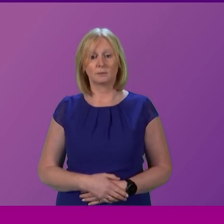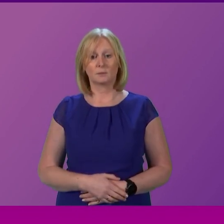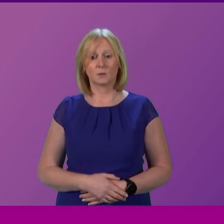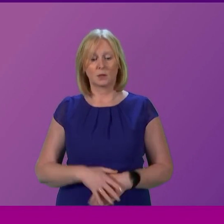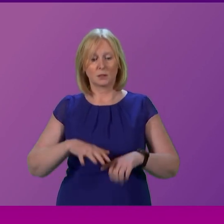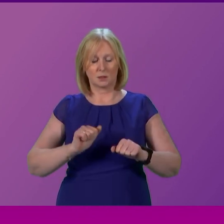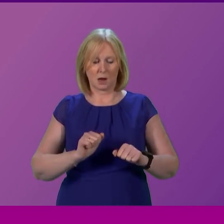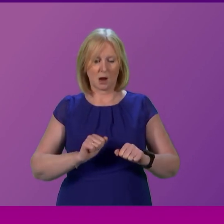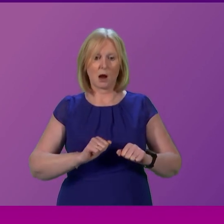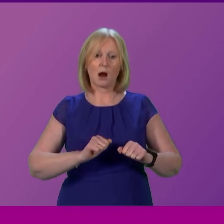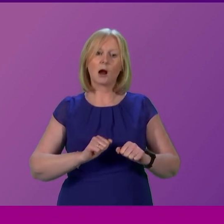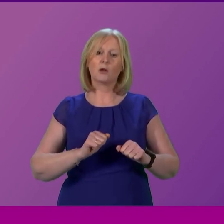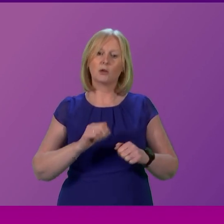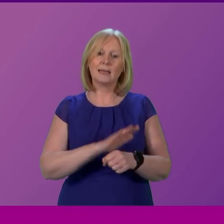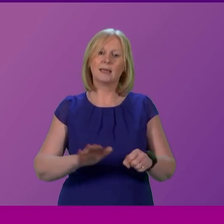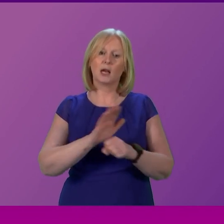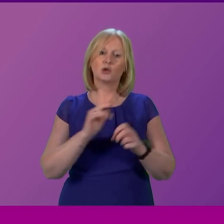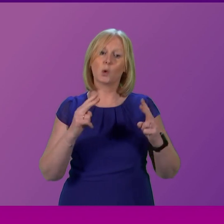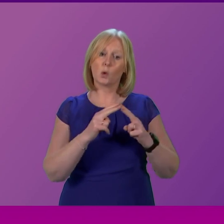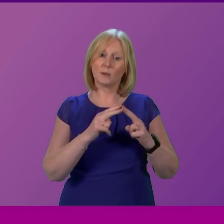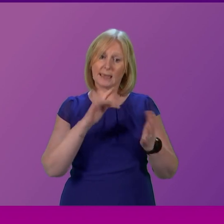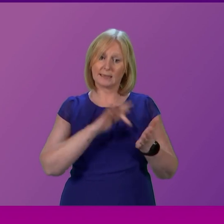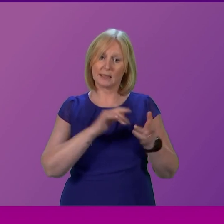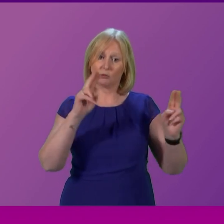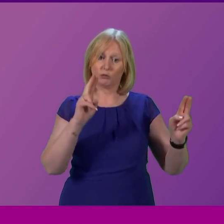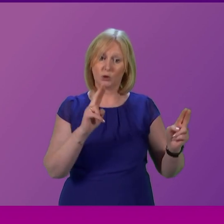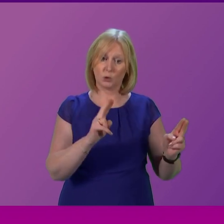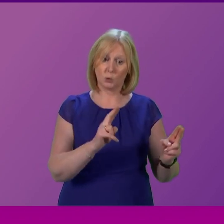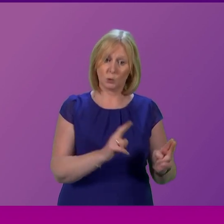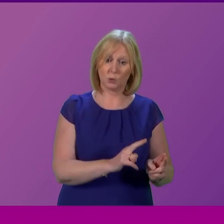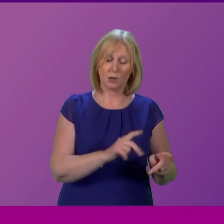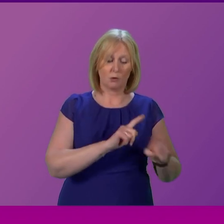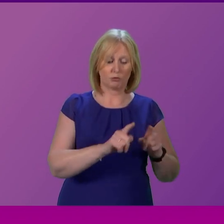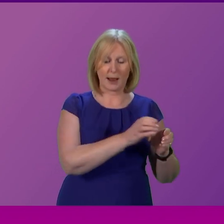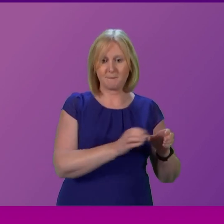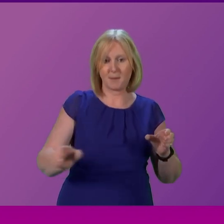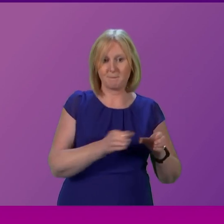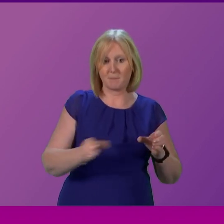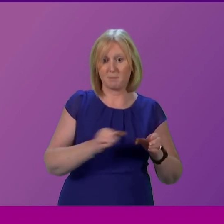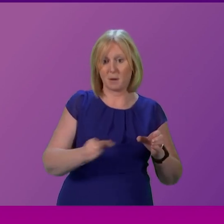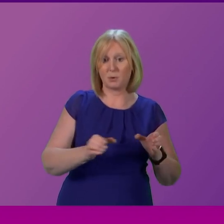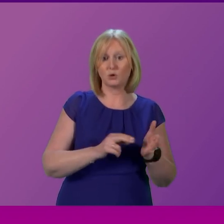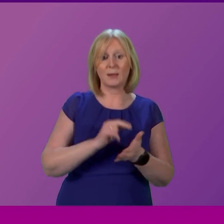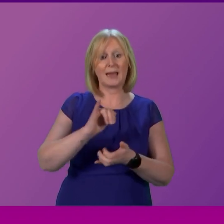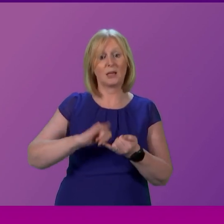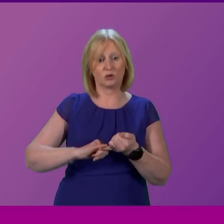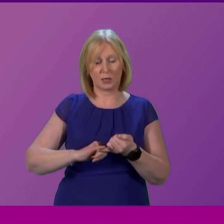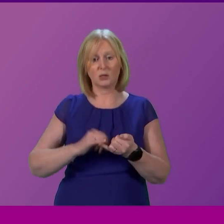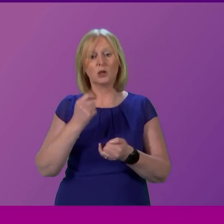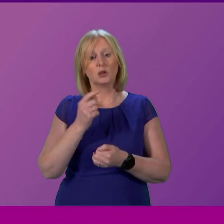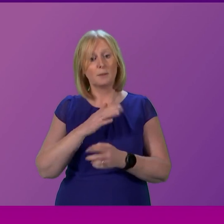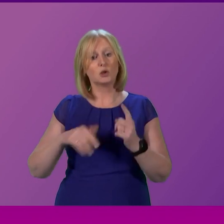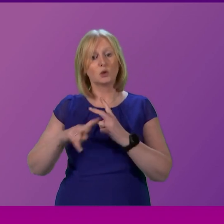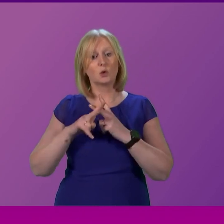reduce the numbers working in the National Contact Centre we have looked to deploy as many as we possibly can back into the health service and some into social care